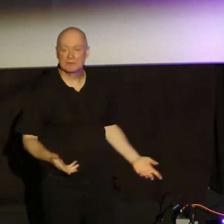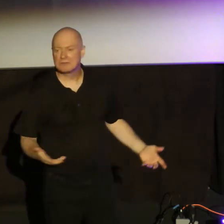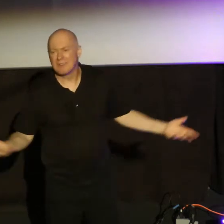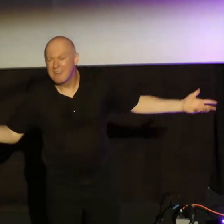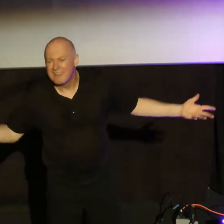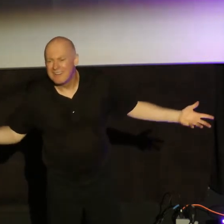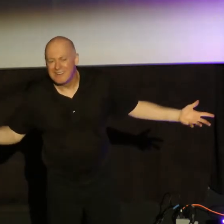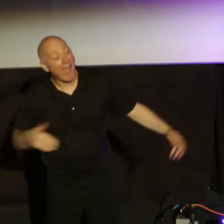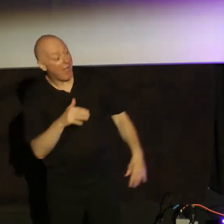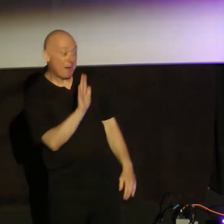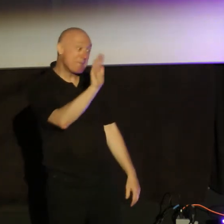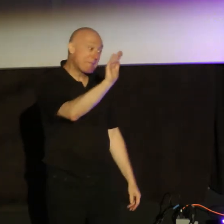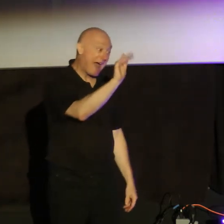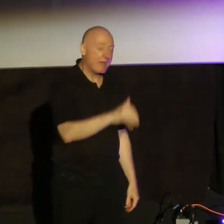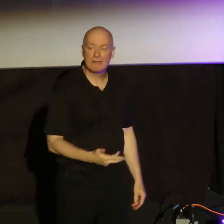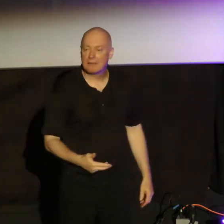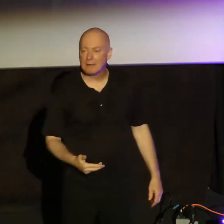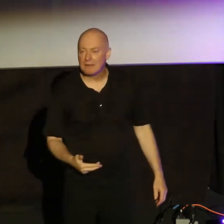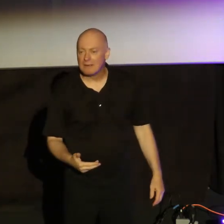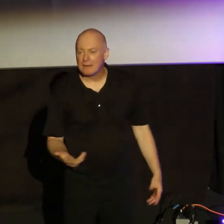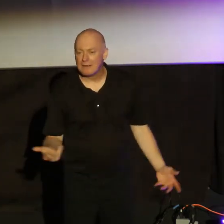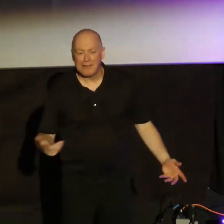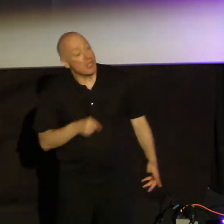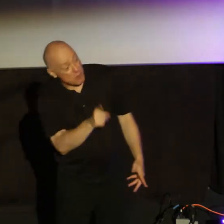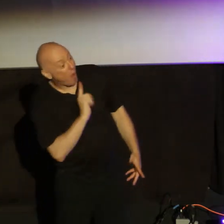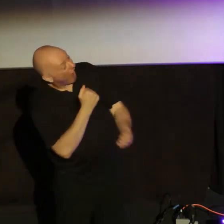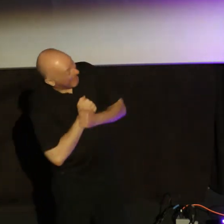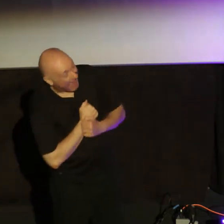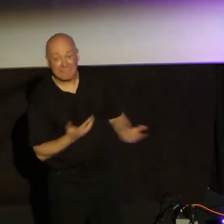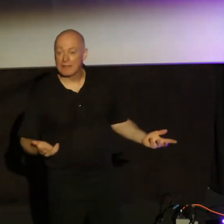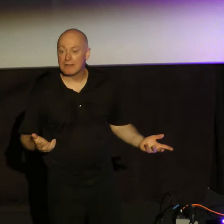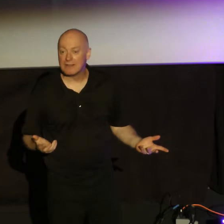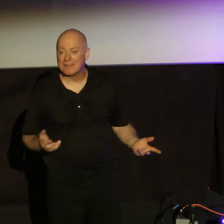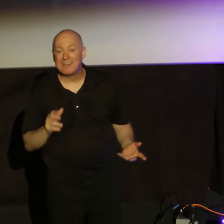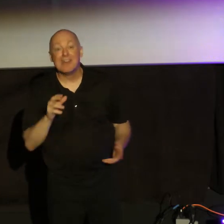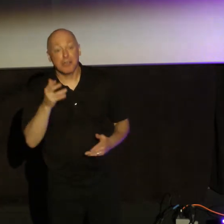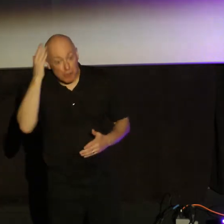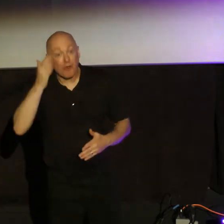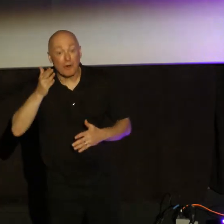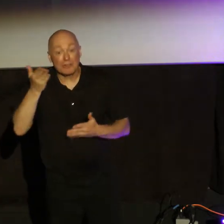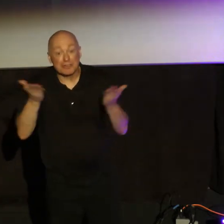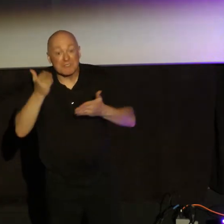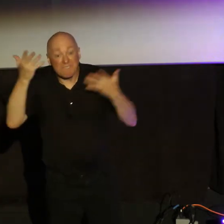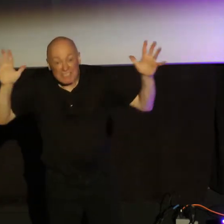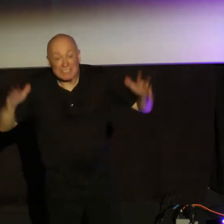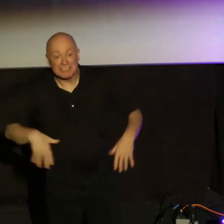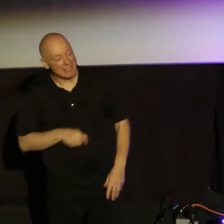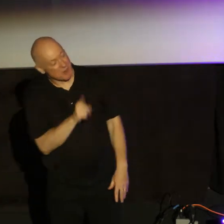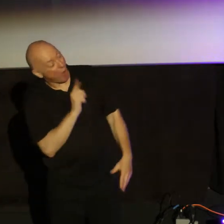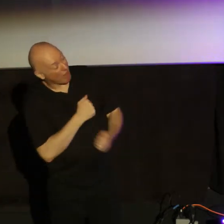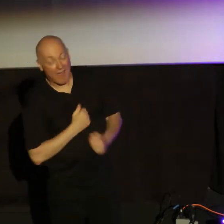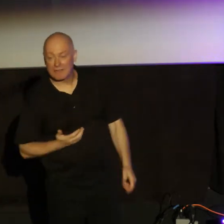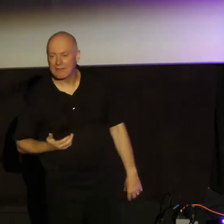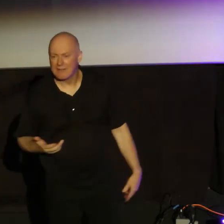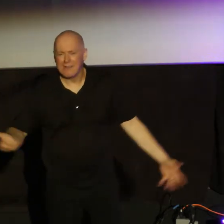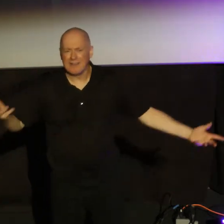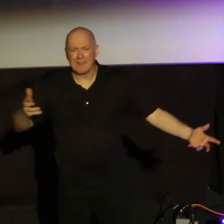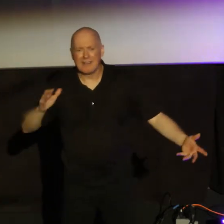Off you go now after church. And just know how loved you are. Now, we often say at the end of the service, right? James says, no, that's absolutely